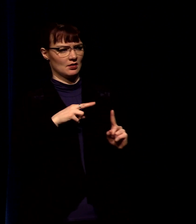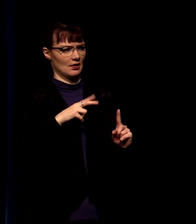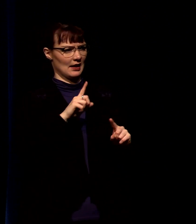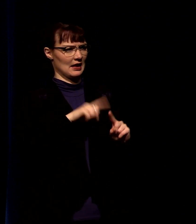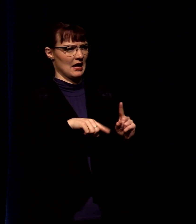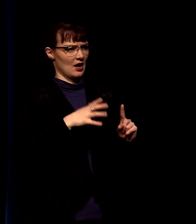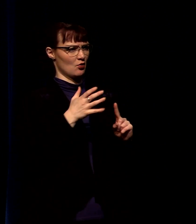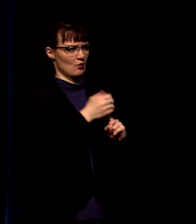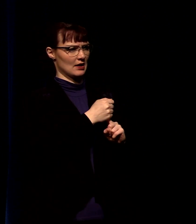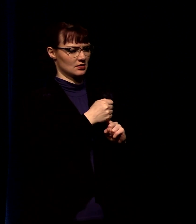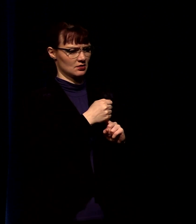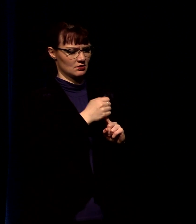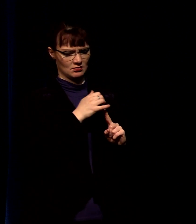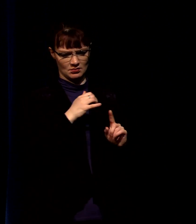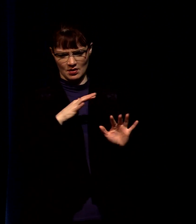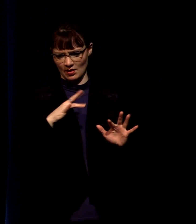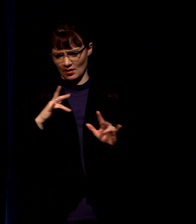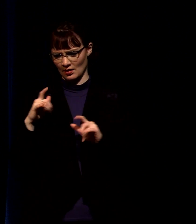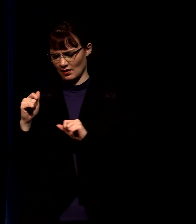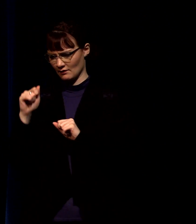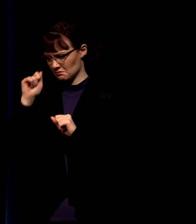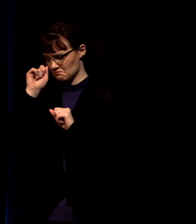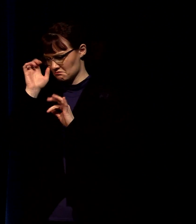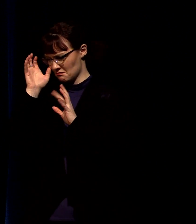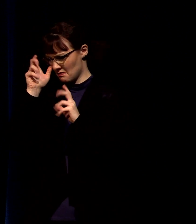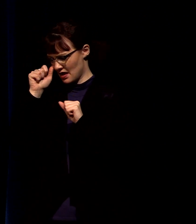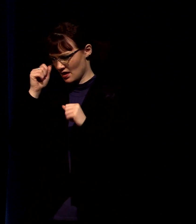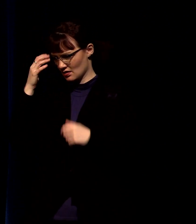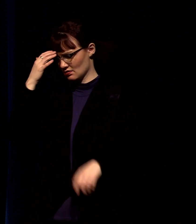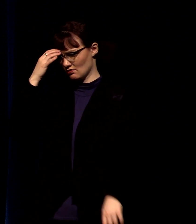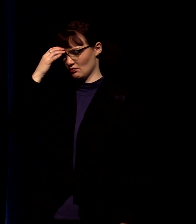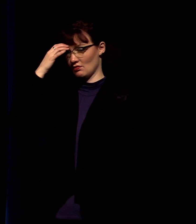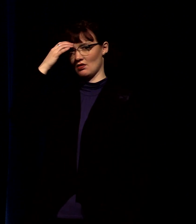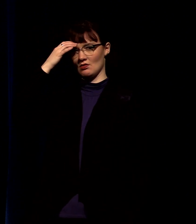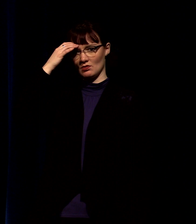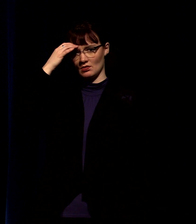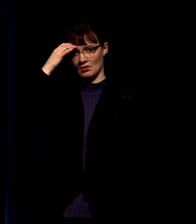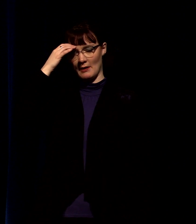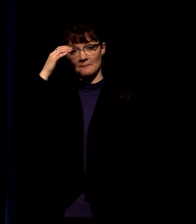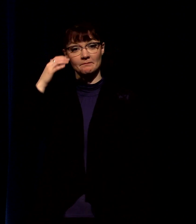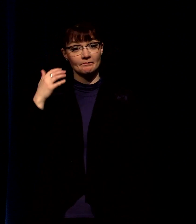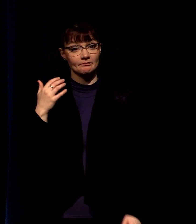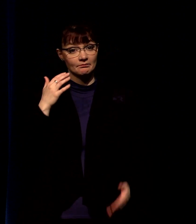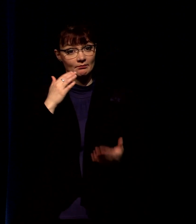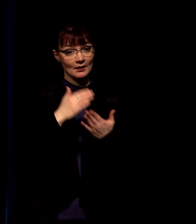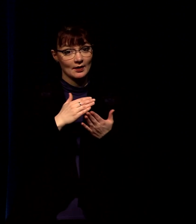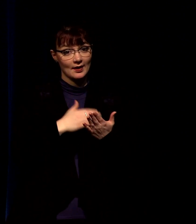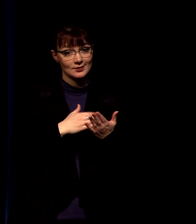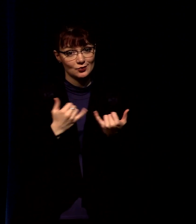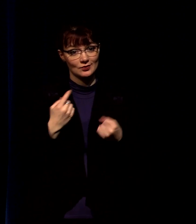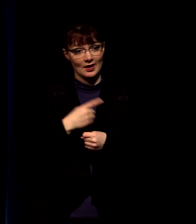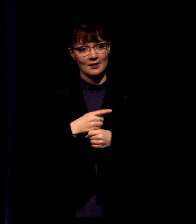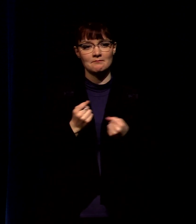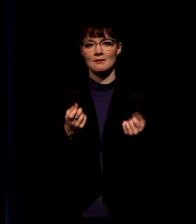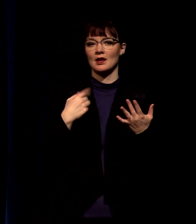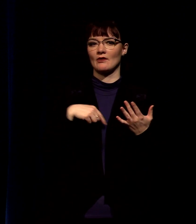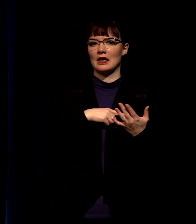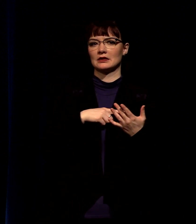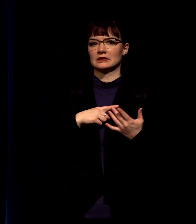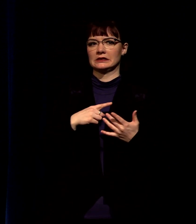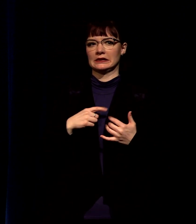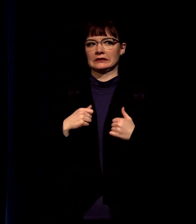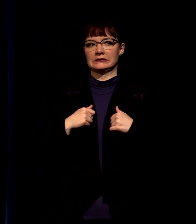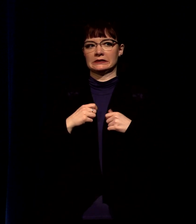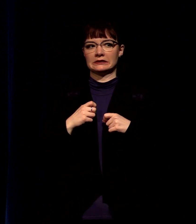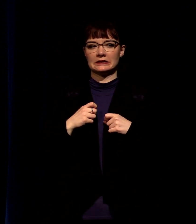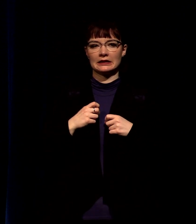i think there's lessons here for us these days man so many people are walking on eggshells with one